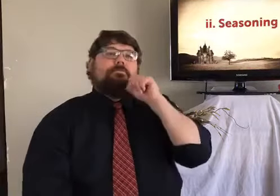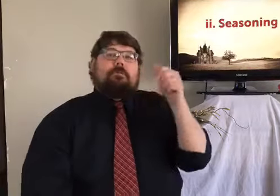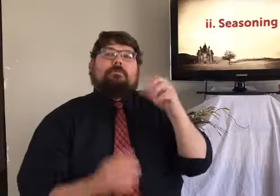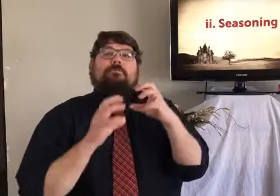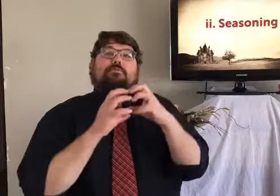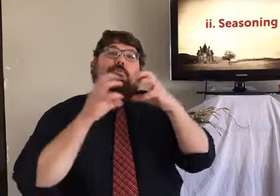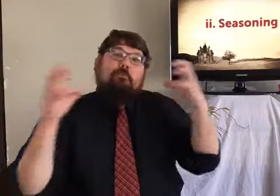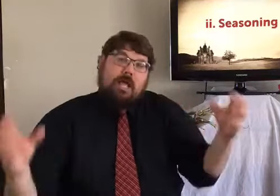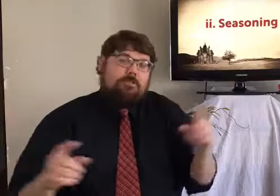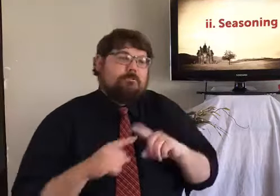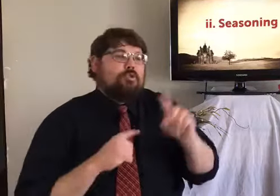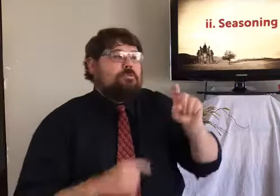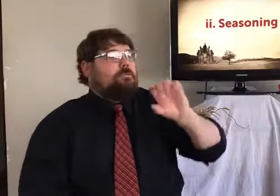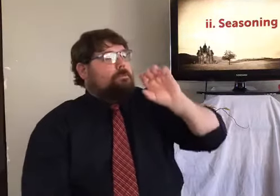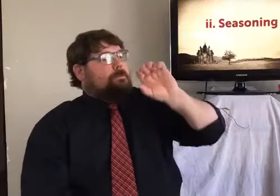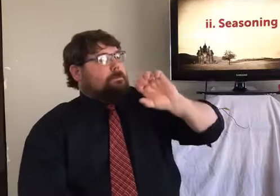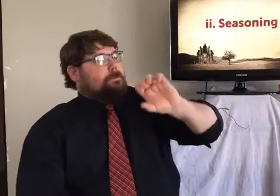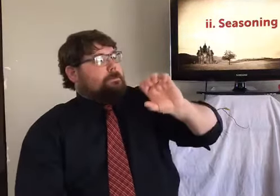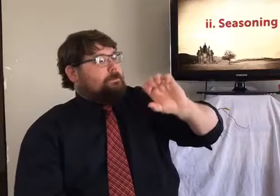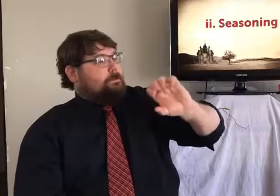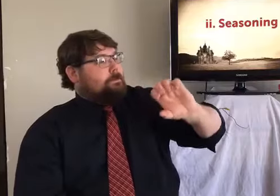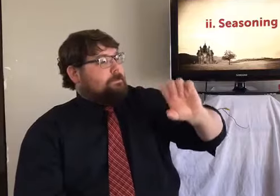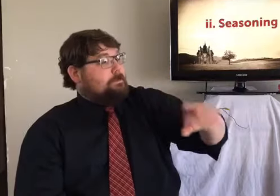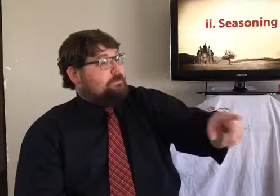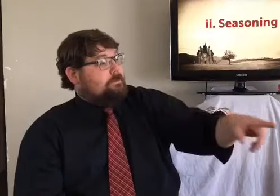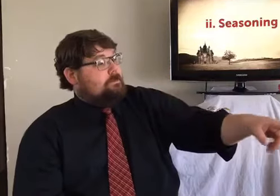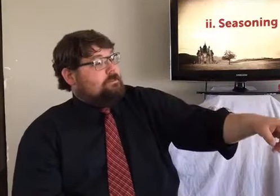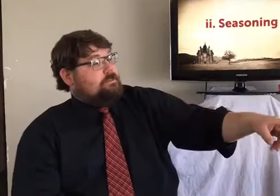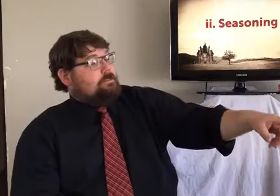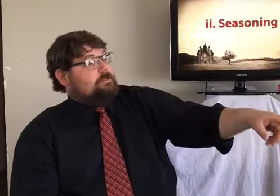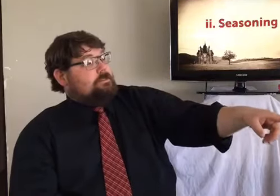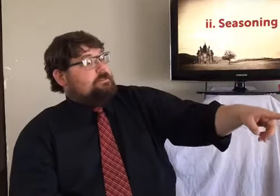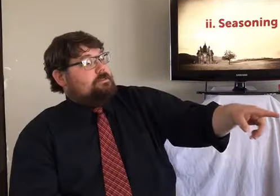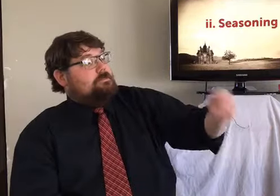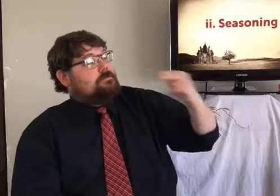forgot to put salt on it yesterday. We don't like too much. It's just a little.